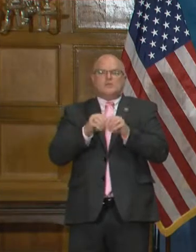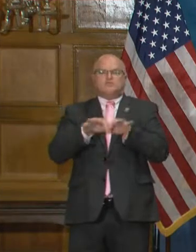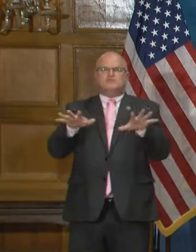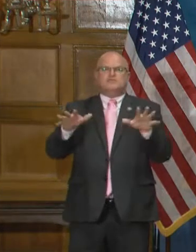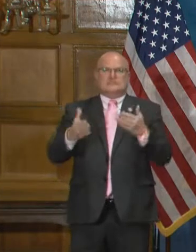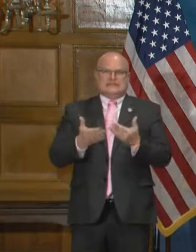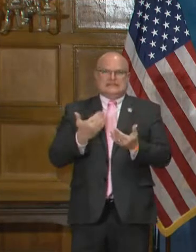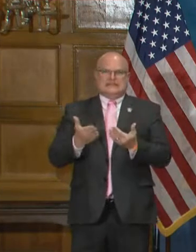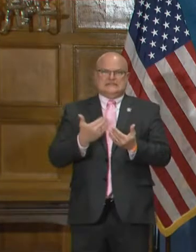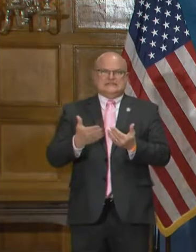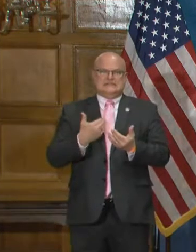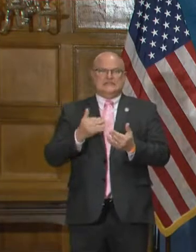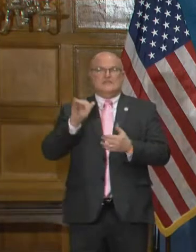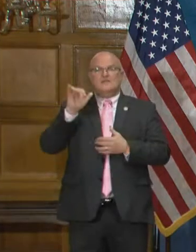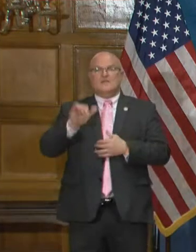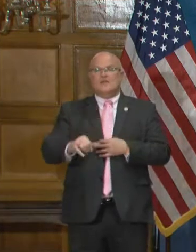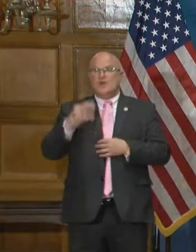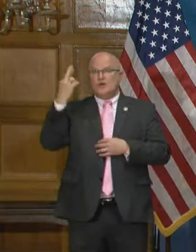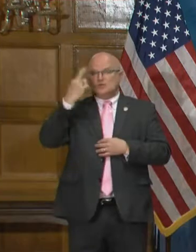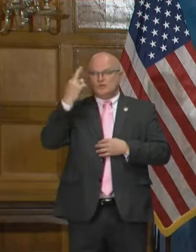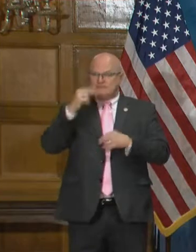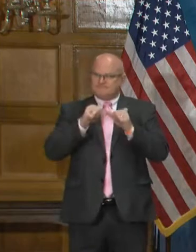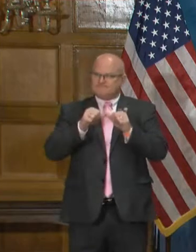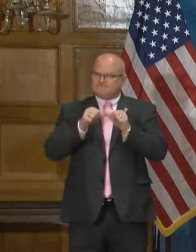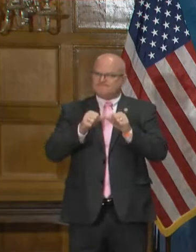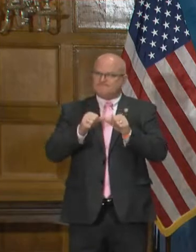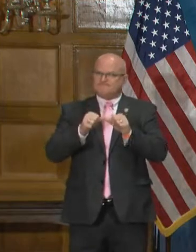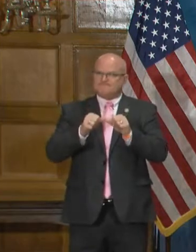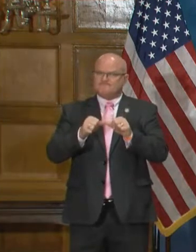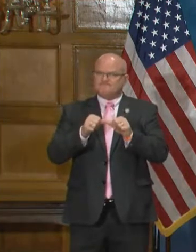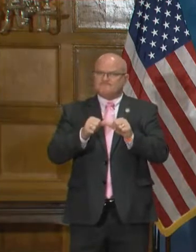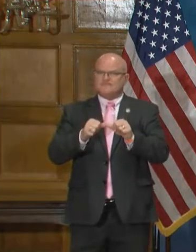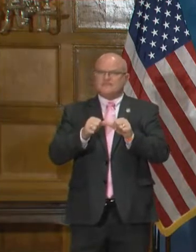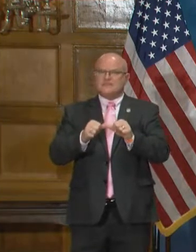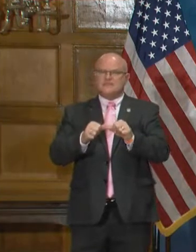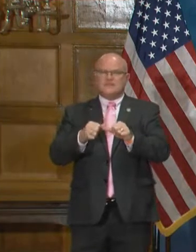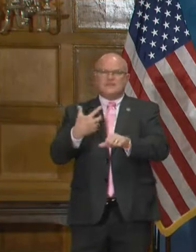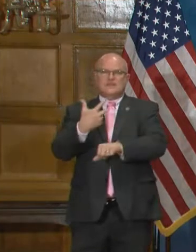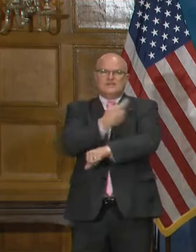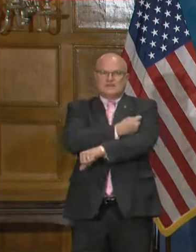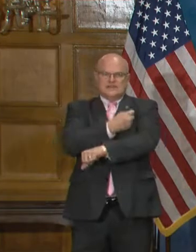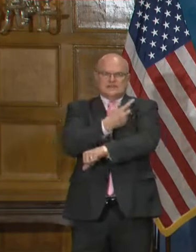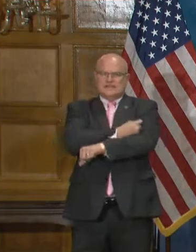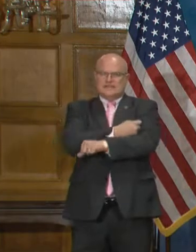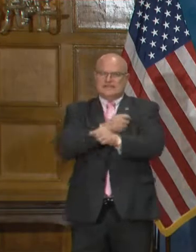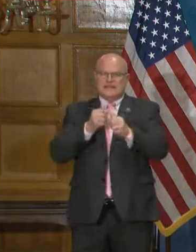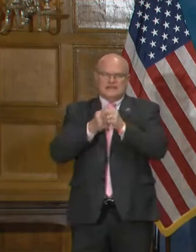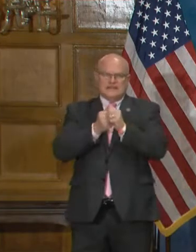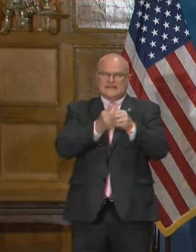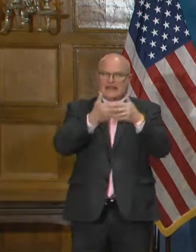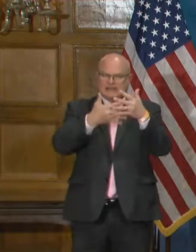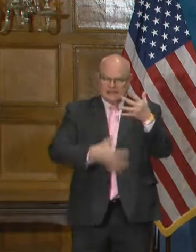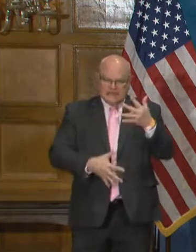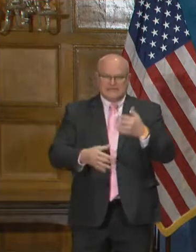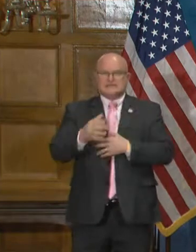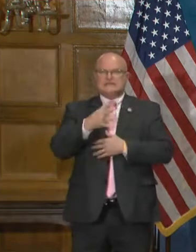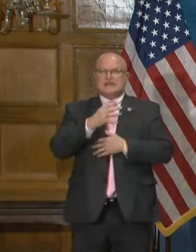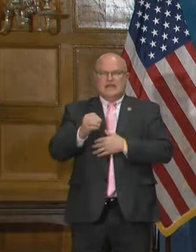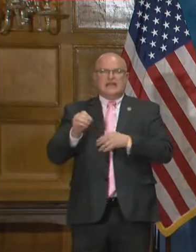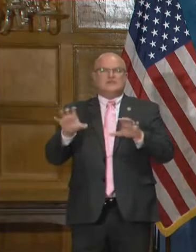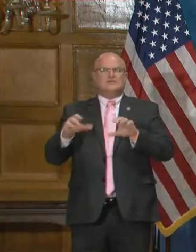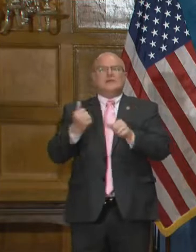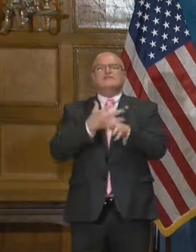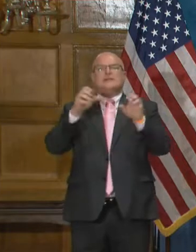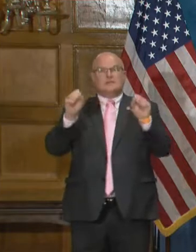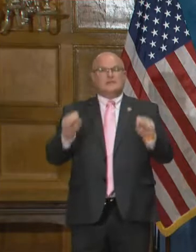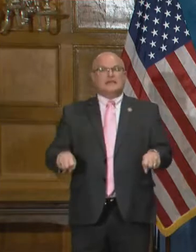And so for all of those reasons, let's continue to adhere to the guidelines and let's